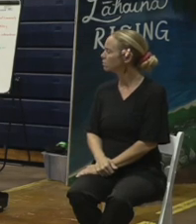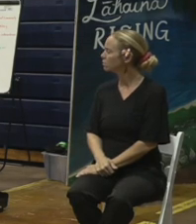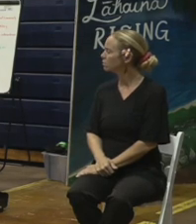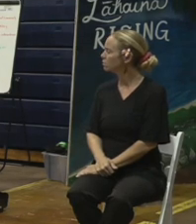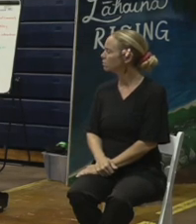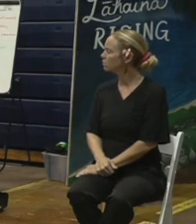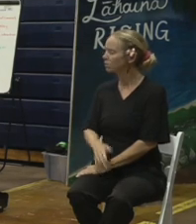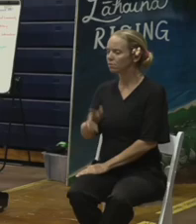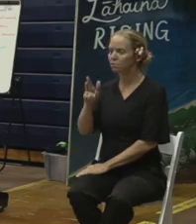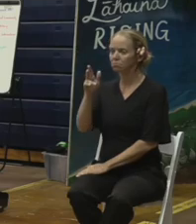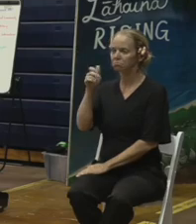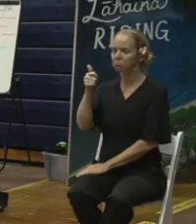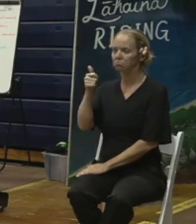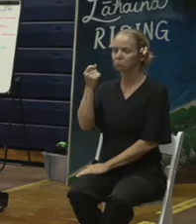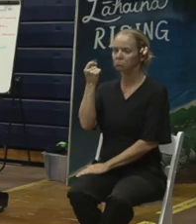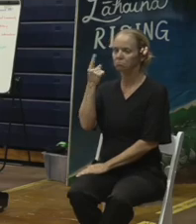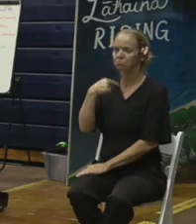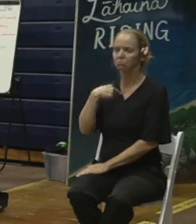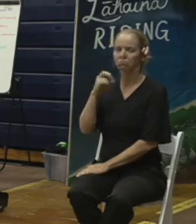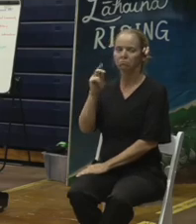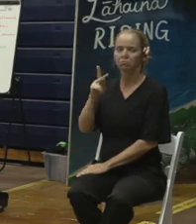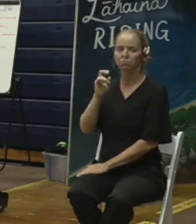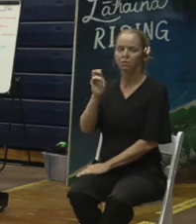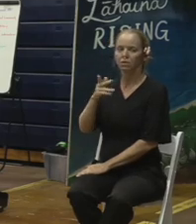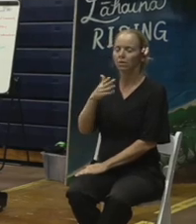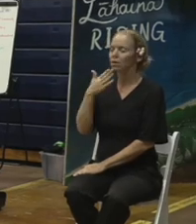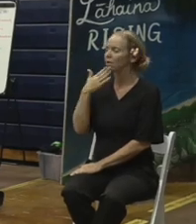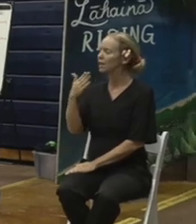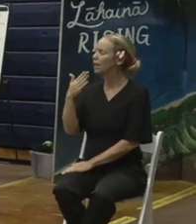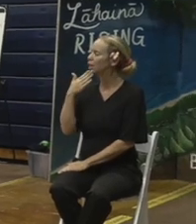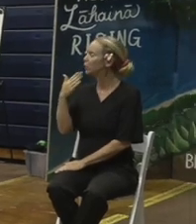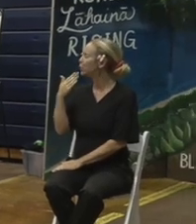Can you guys hear me okay? Okay, good. Thank you, Mahina.